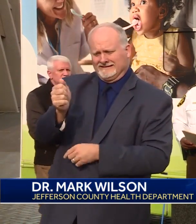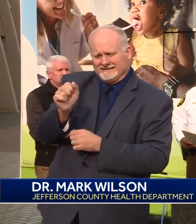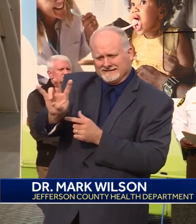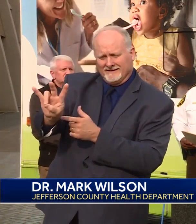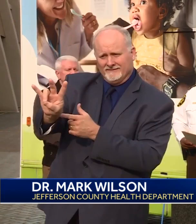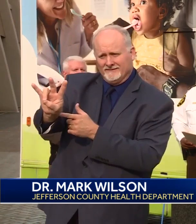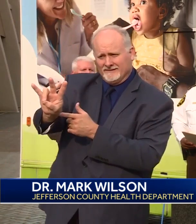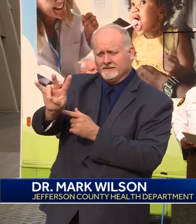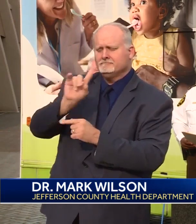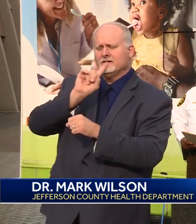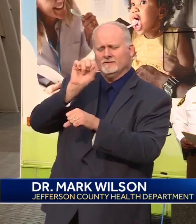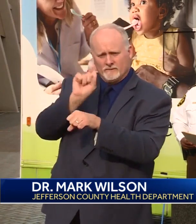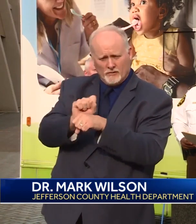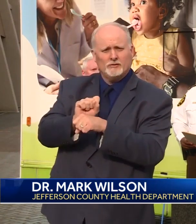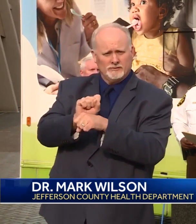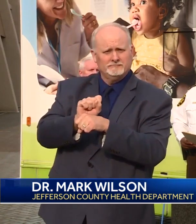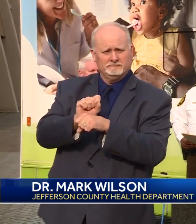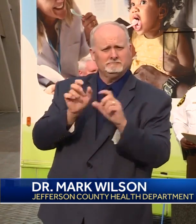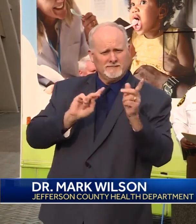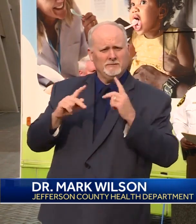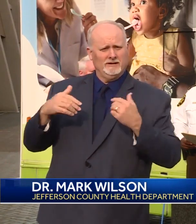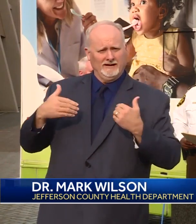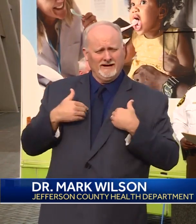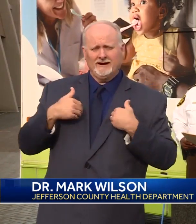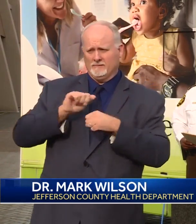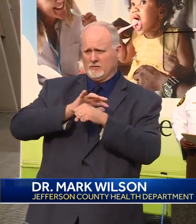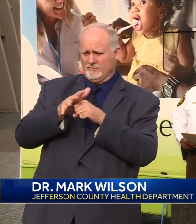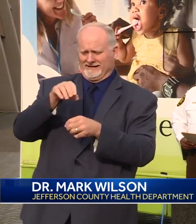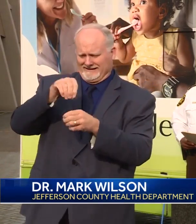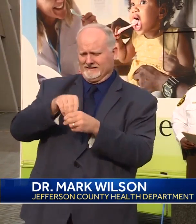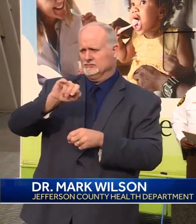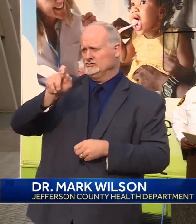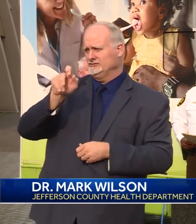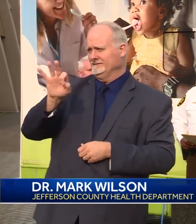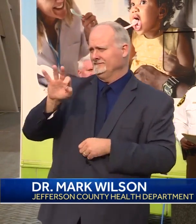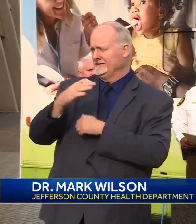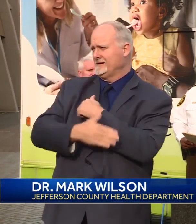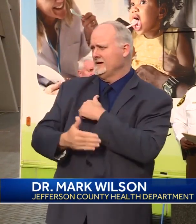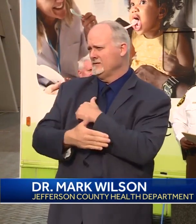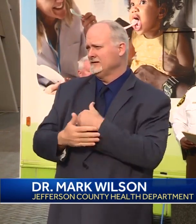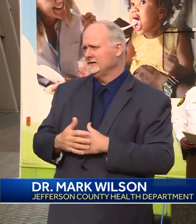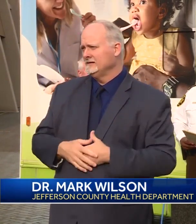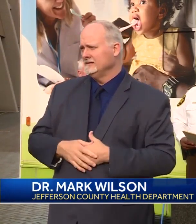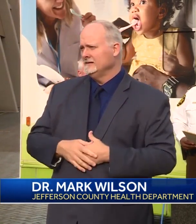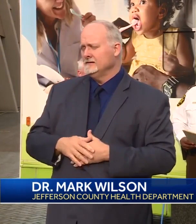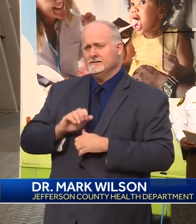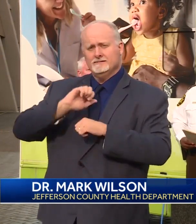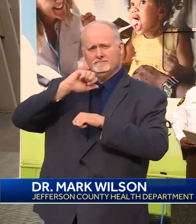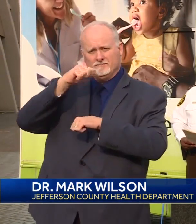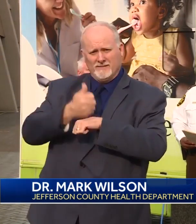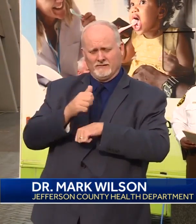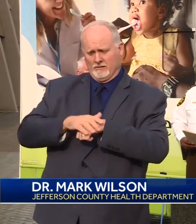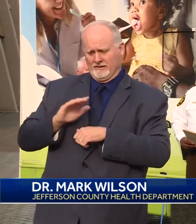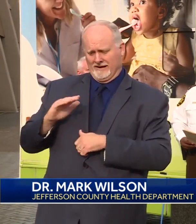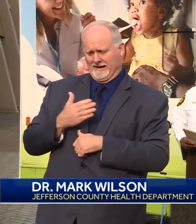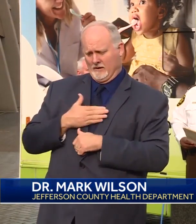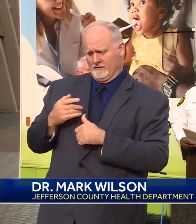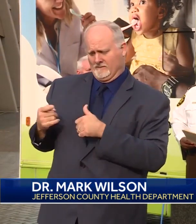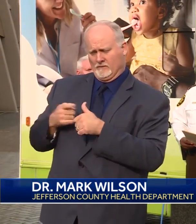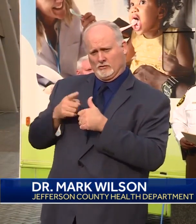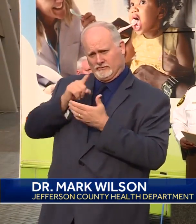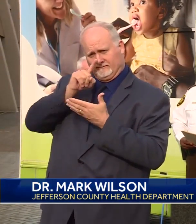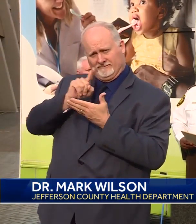confirmed cases of COVID-19 in Jefferson County. Based on our initial disease